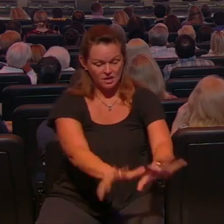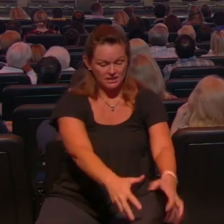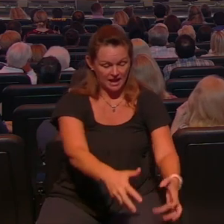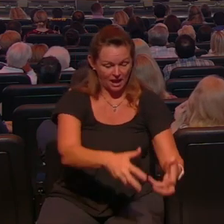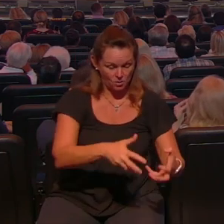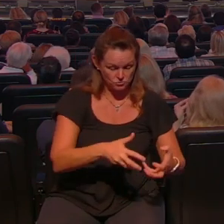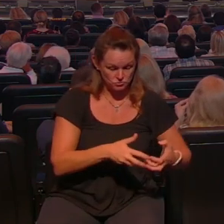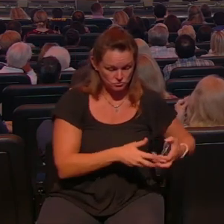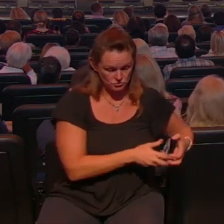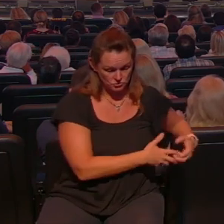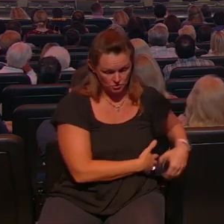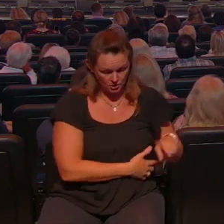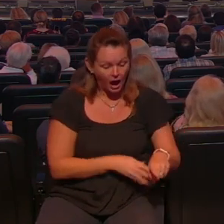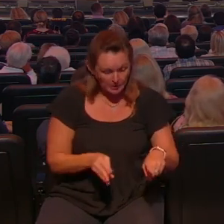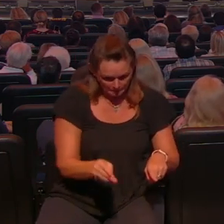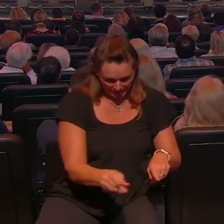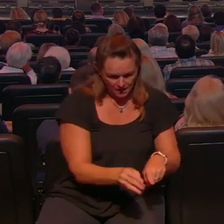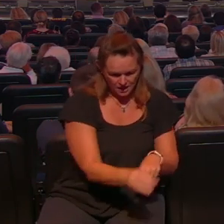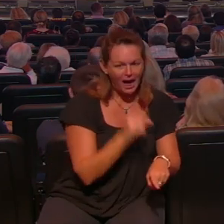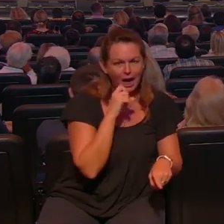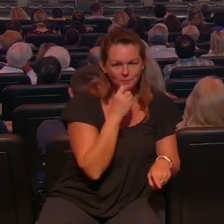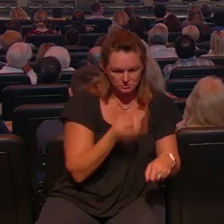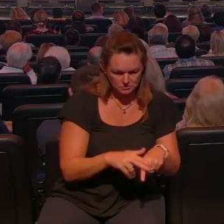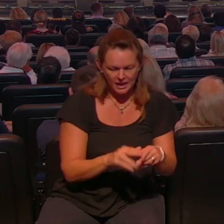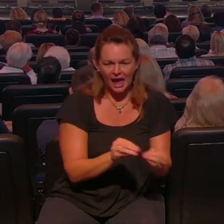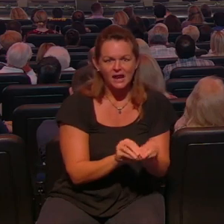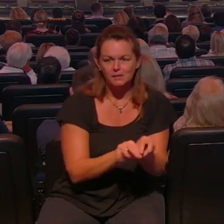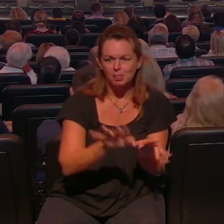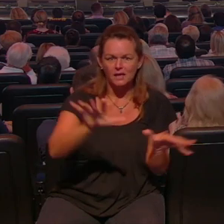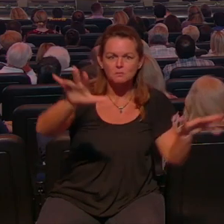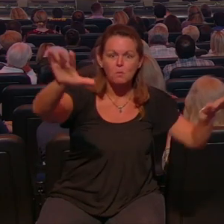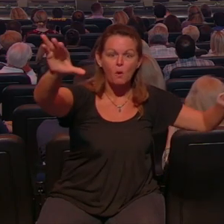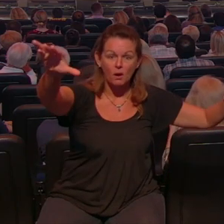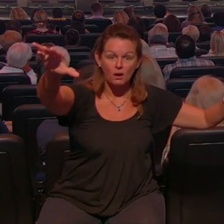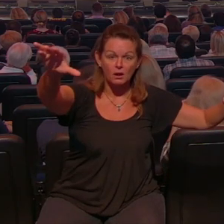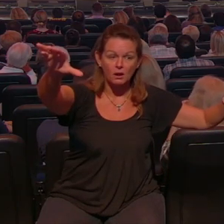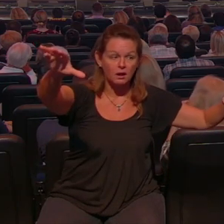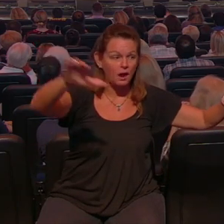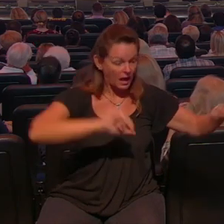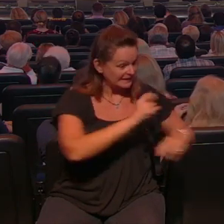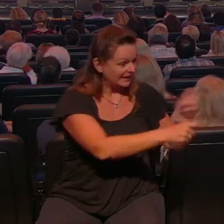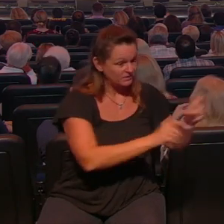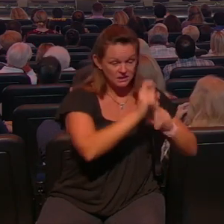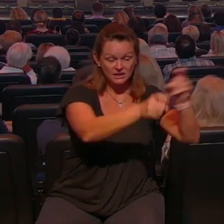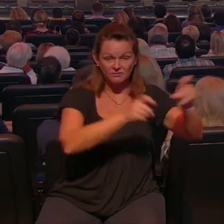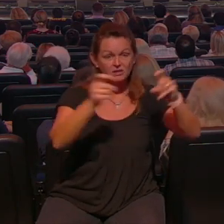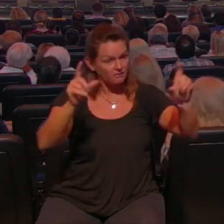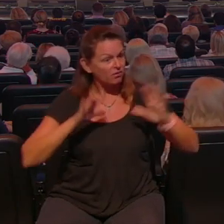and I could have more apples and I could also bless more people and I want to say this because it's not wrong to think this way when you're